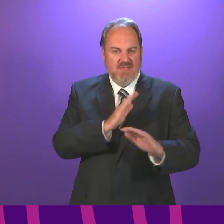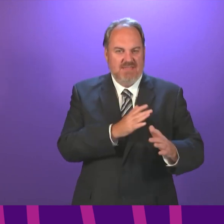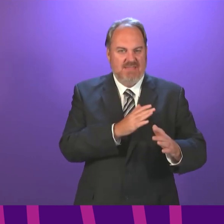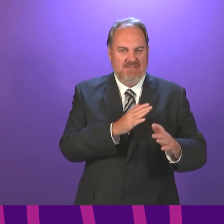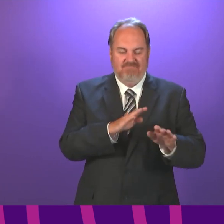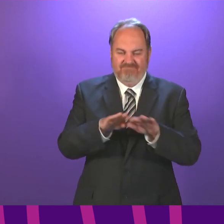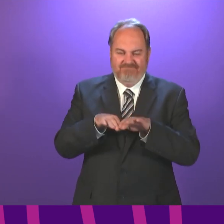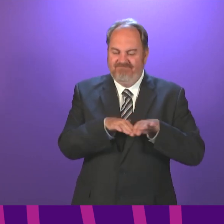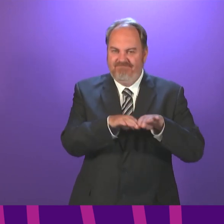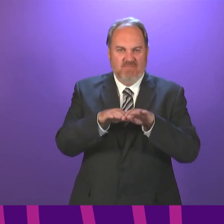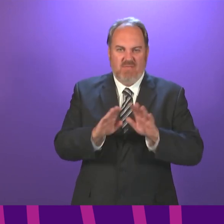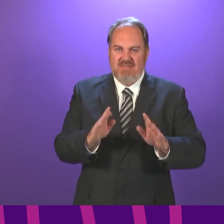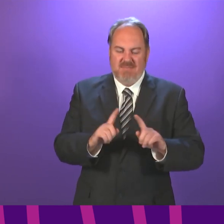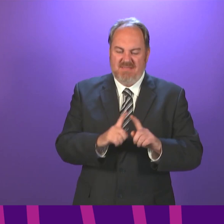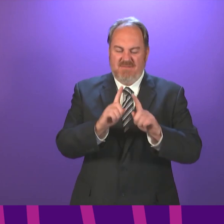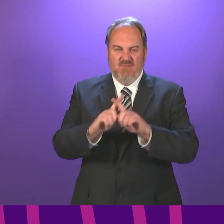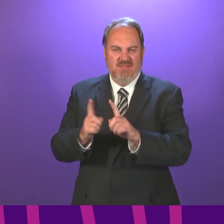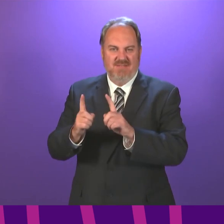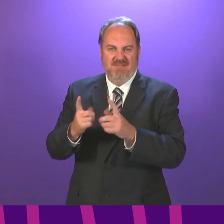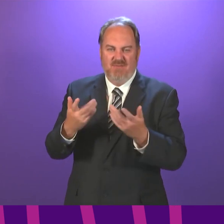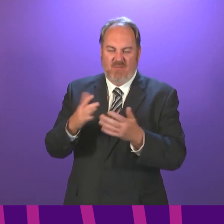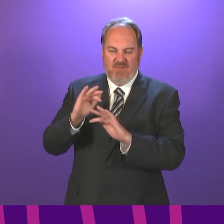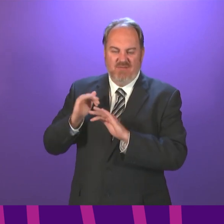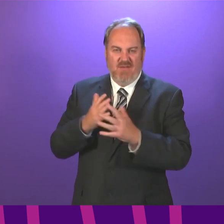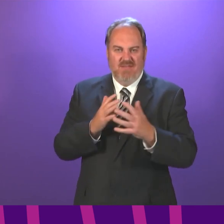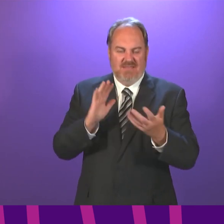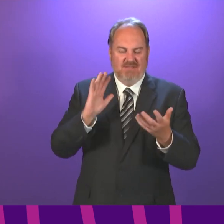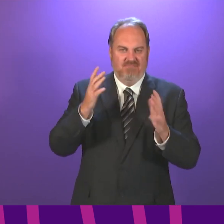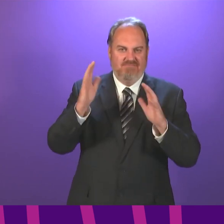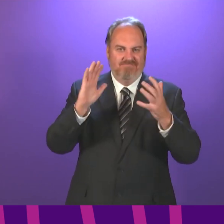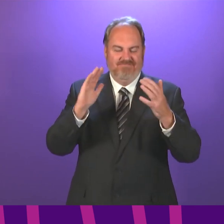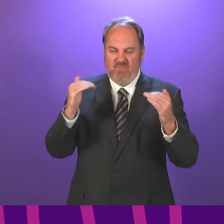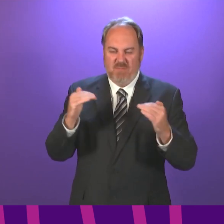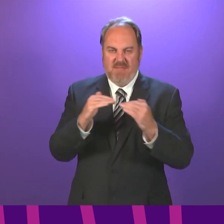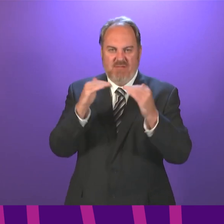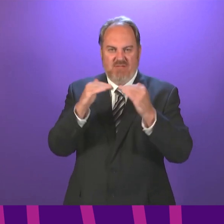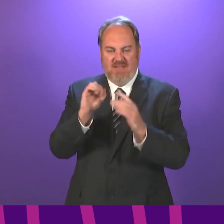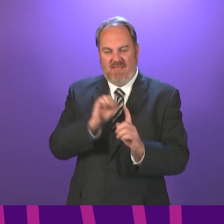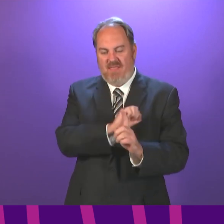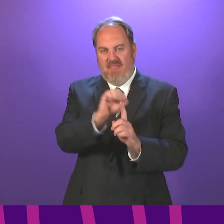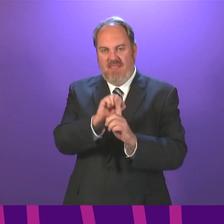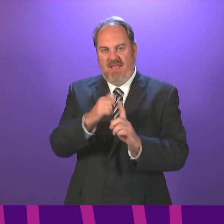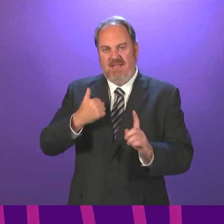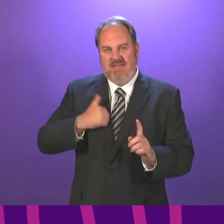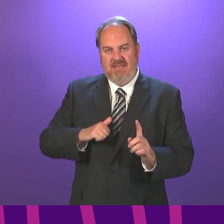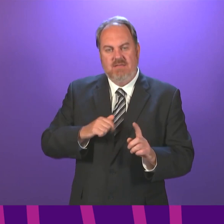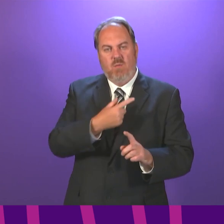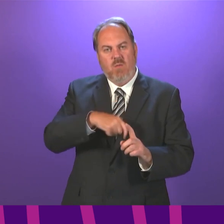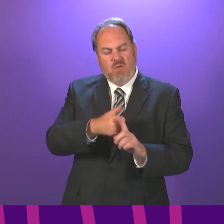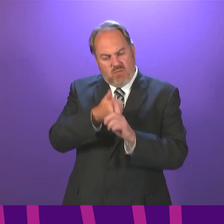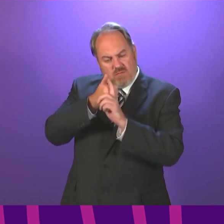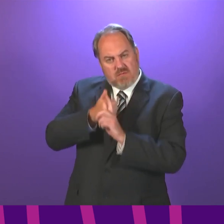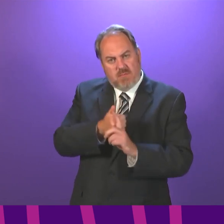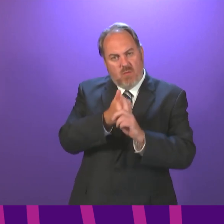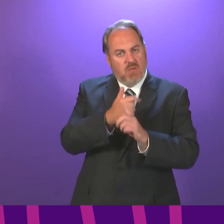services and communication. As we emerge from the pandemic, will the Scottish Government commit to improving continuity for young